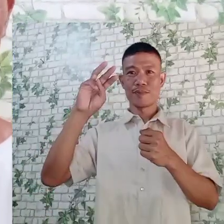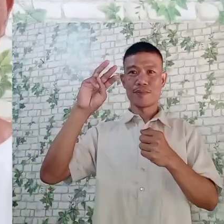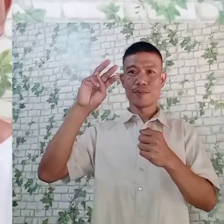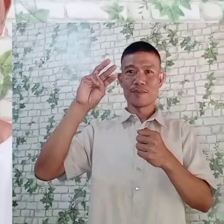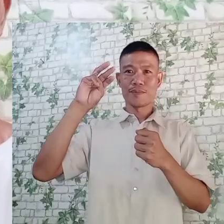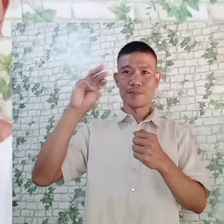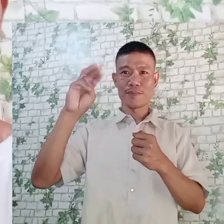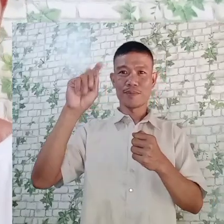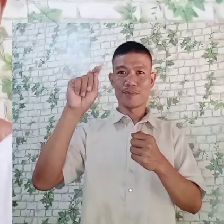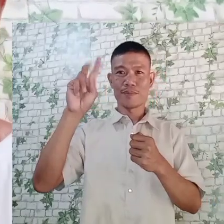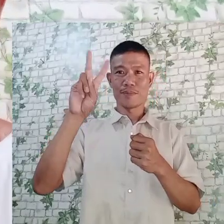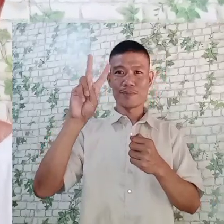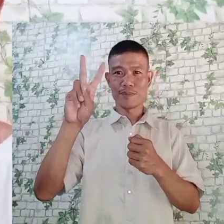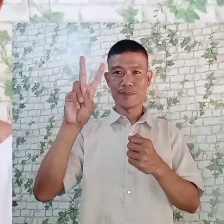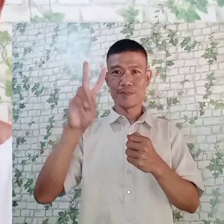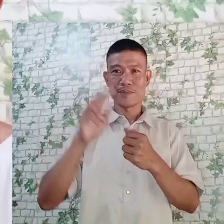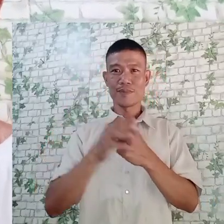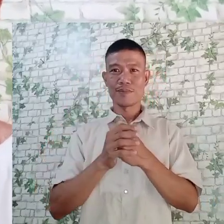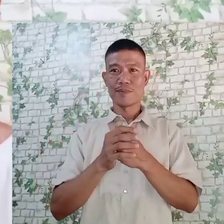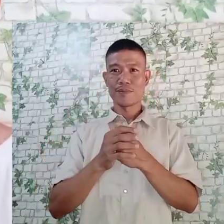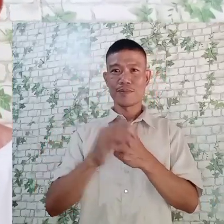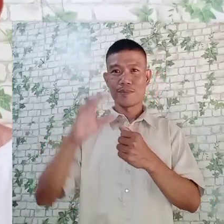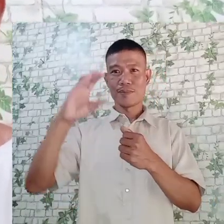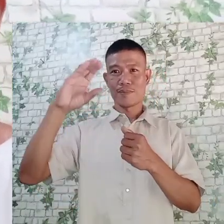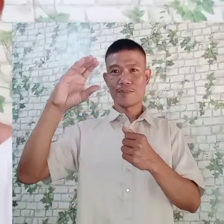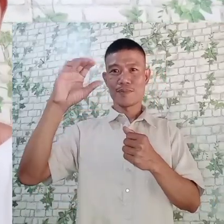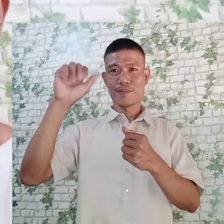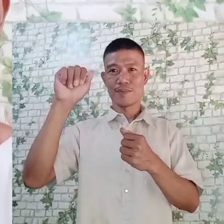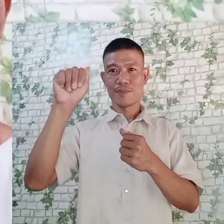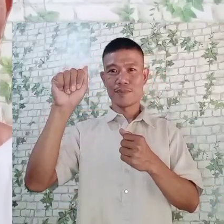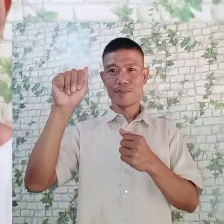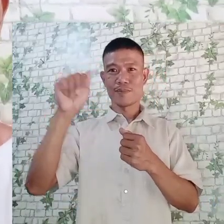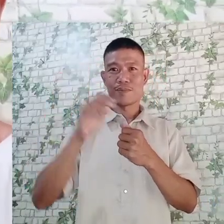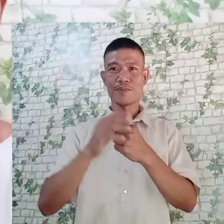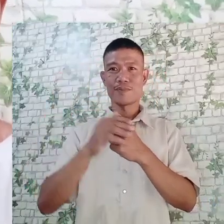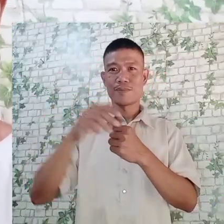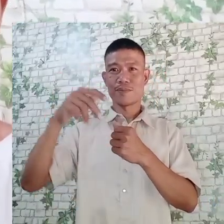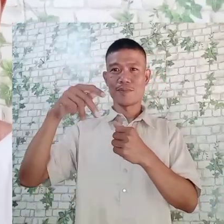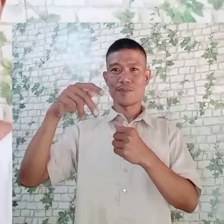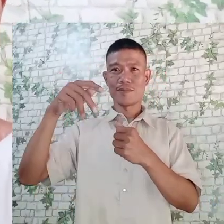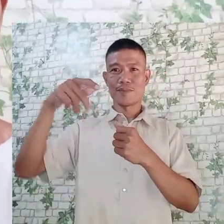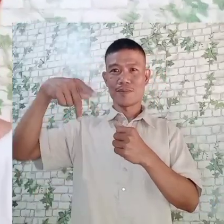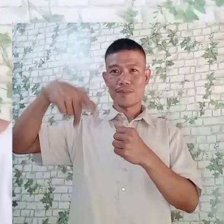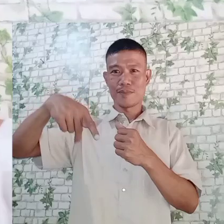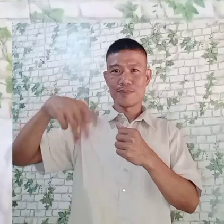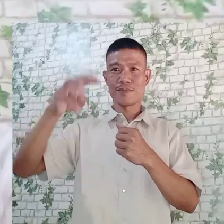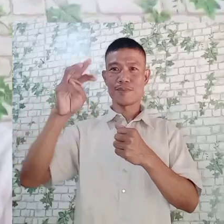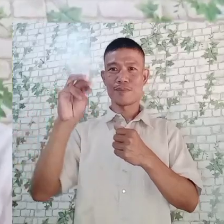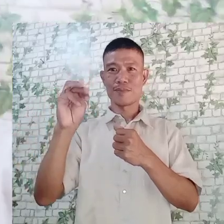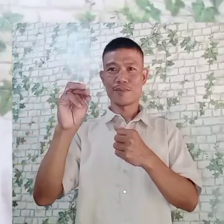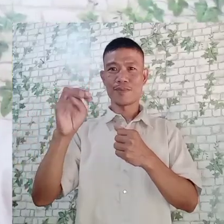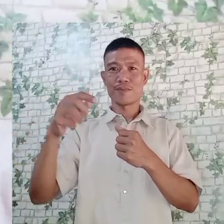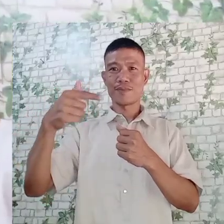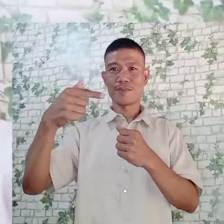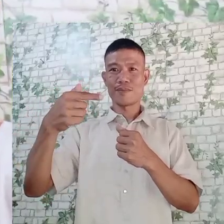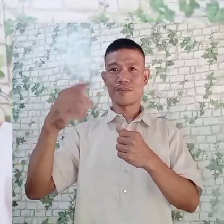Marlis TV28MC, Cyrus Antoke, Provincianong Marino, Geshel